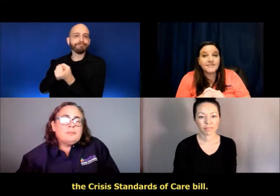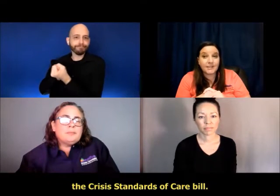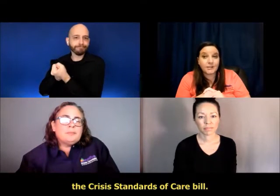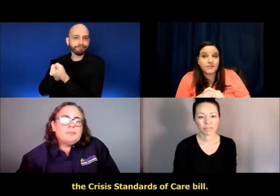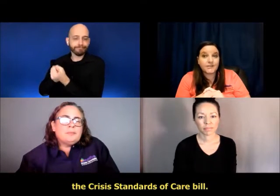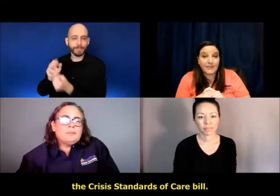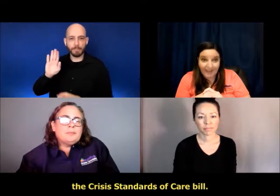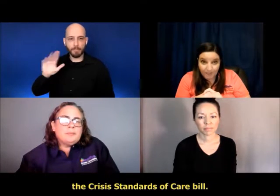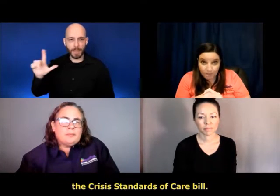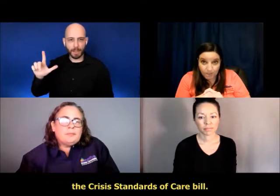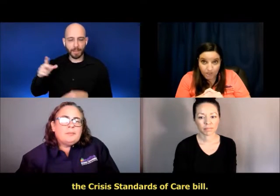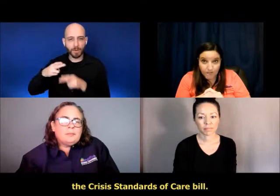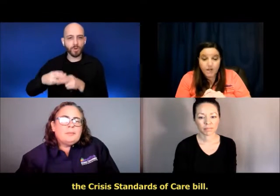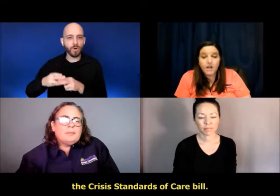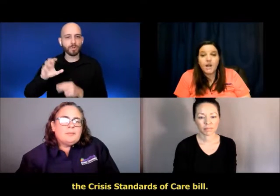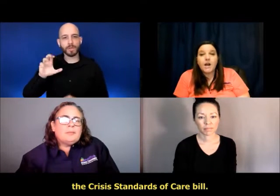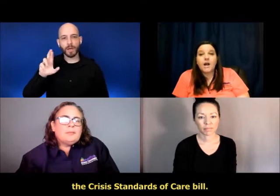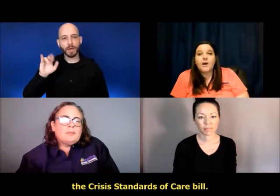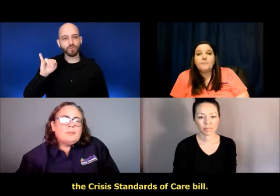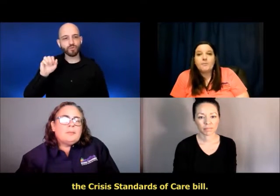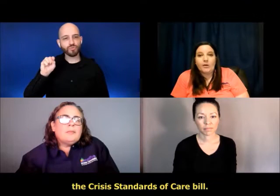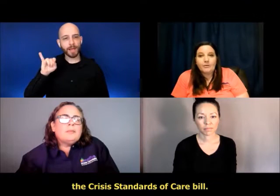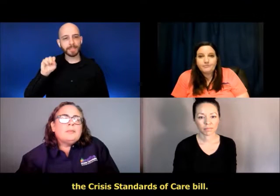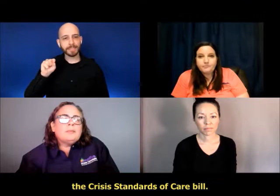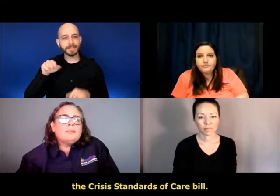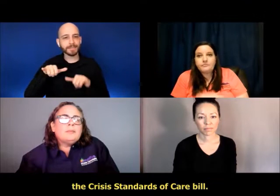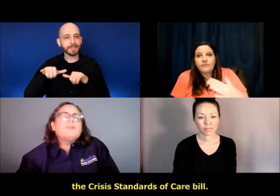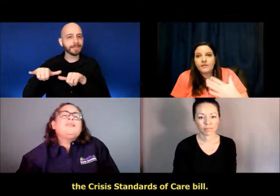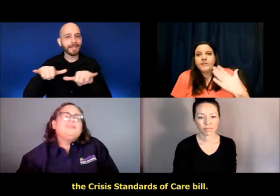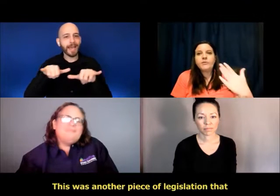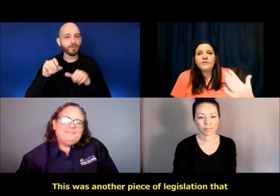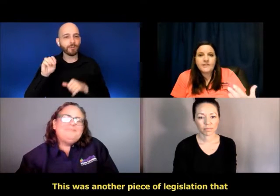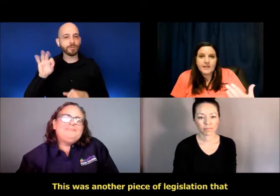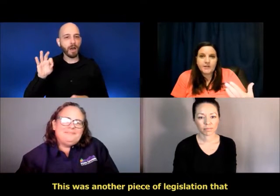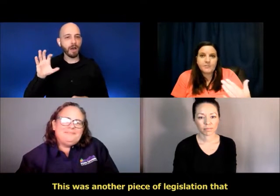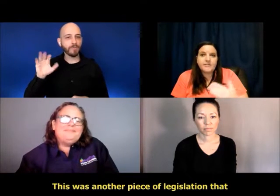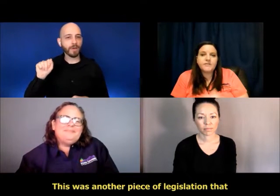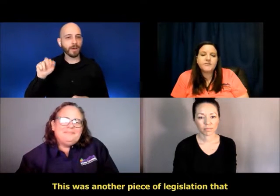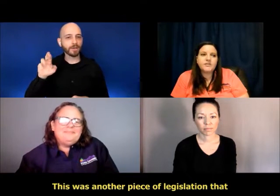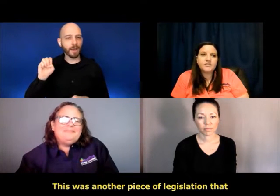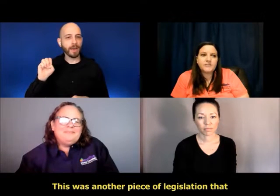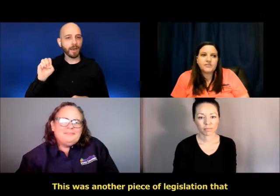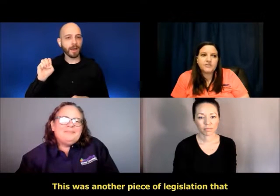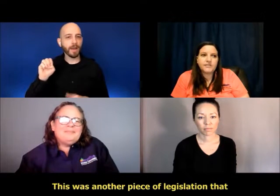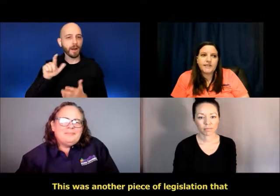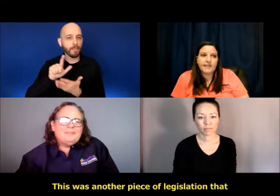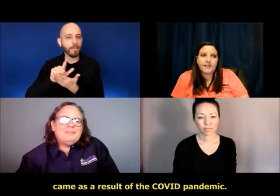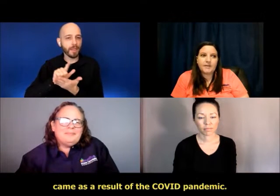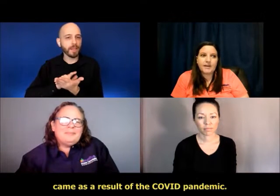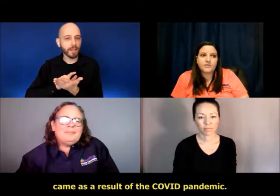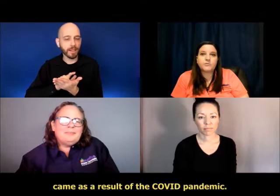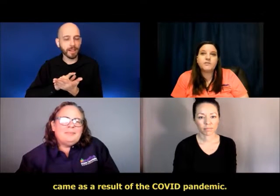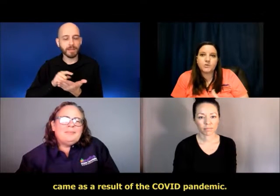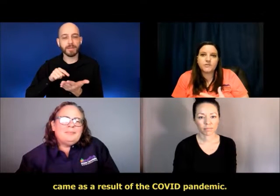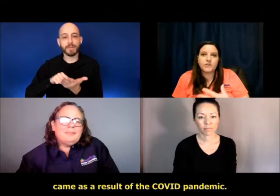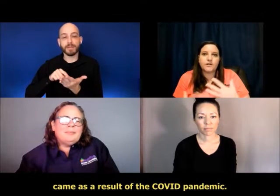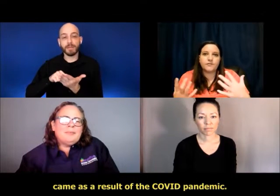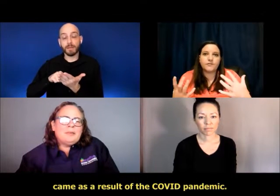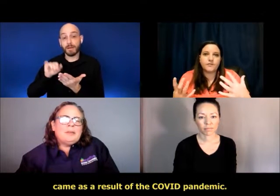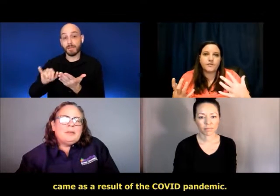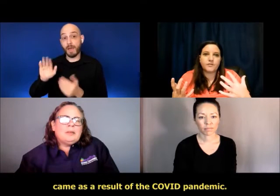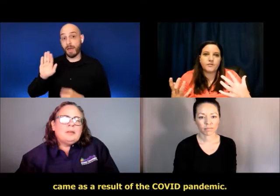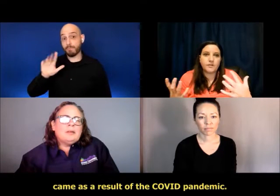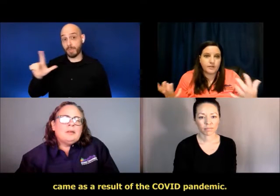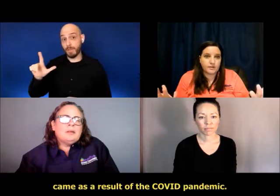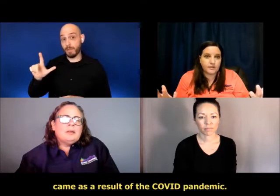crisis standards of care, um, bill. And this was another piece of legislation that came as a result